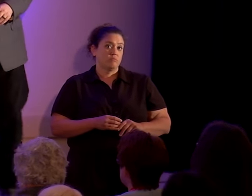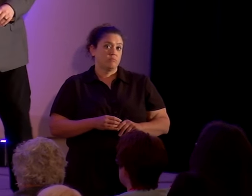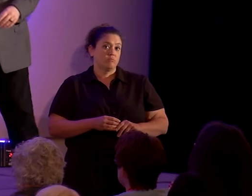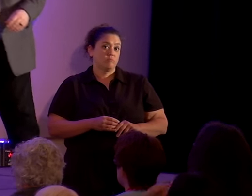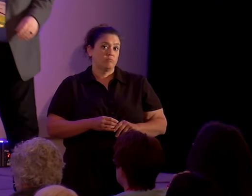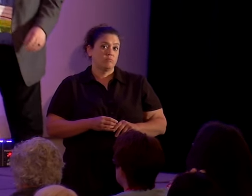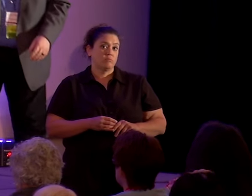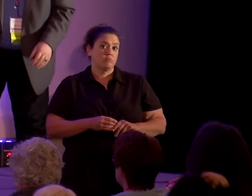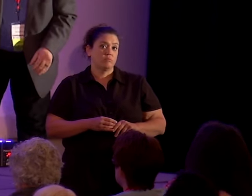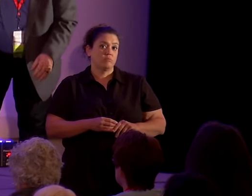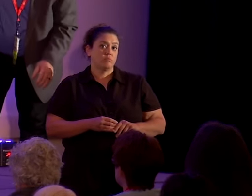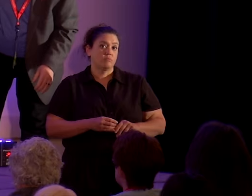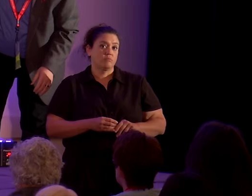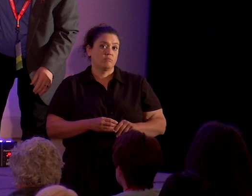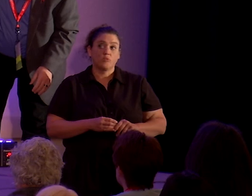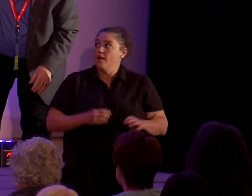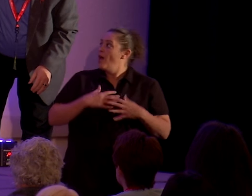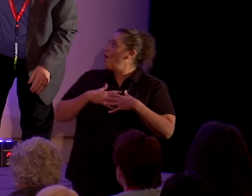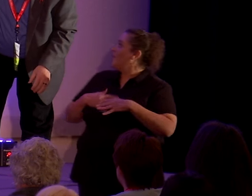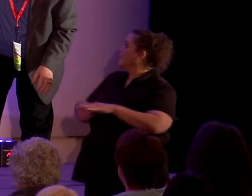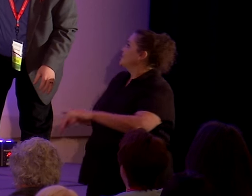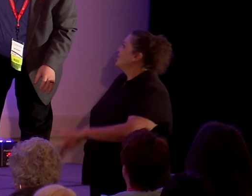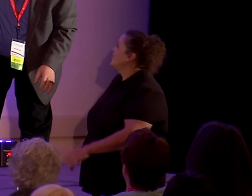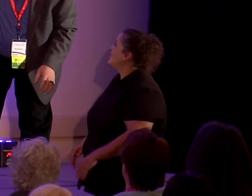I don't know. you. Thank you.